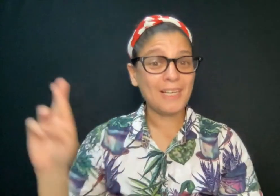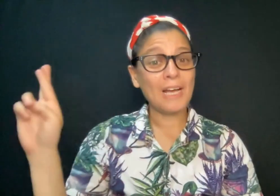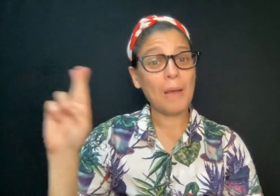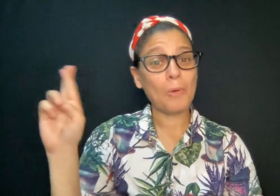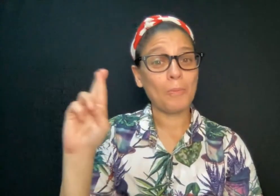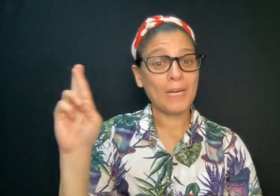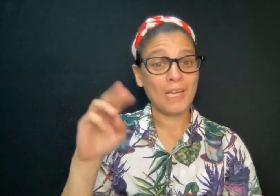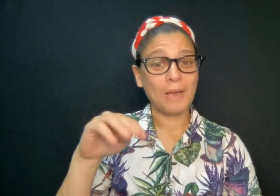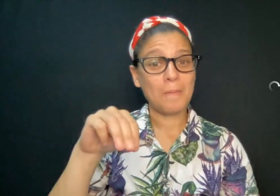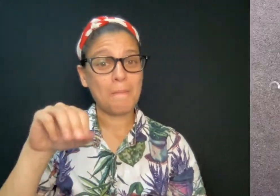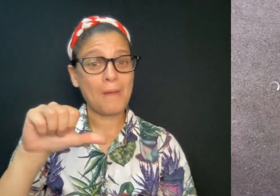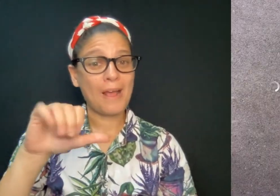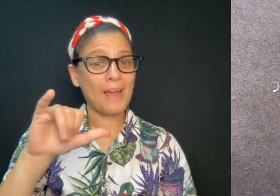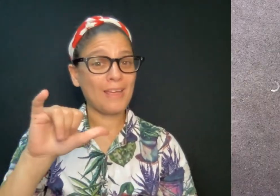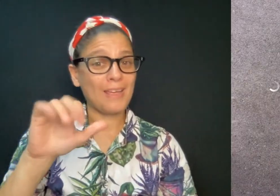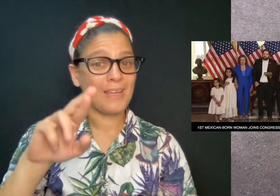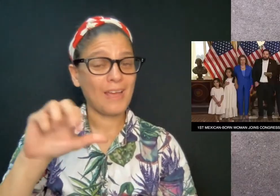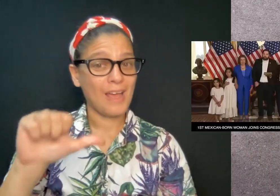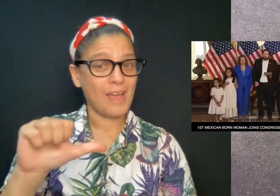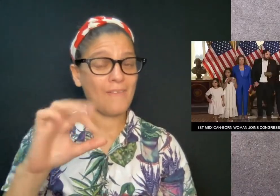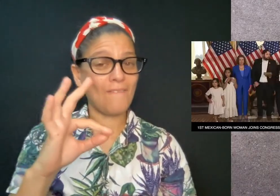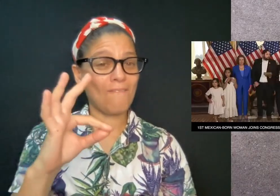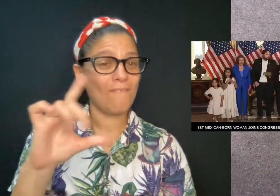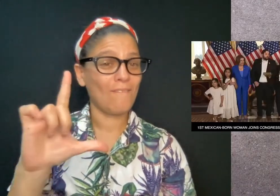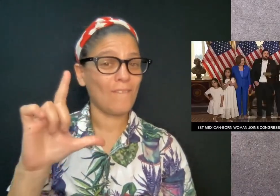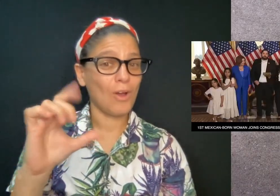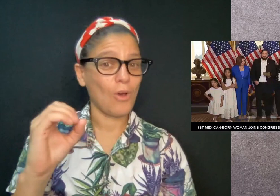Congratulations to two women who just made political history.